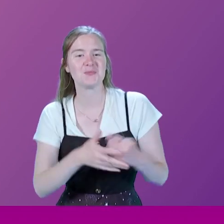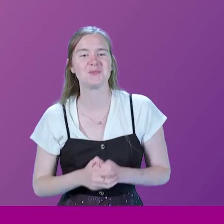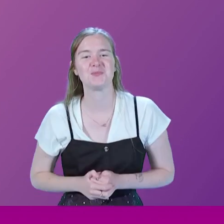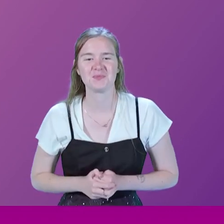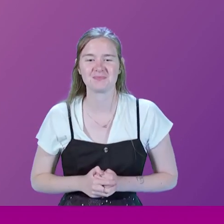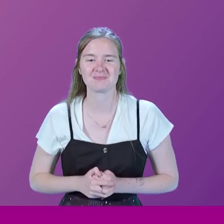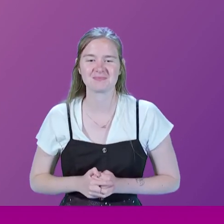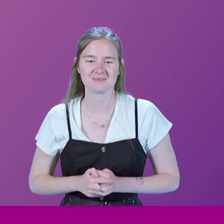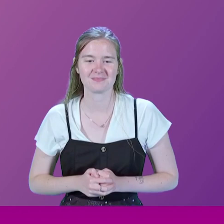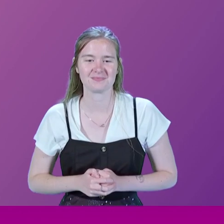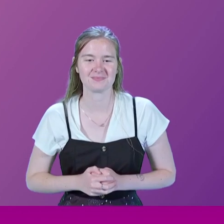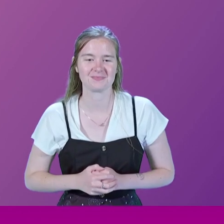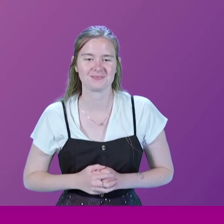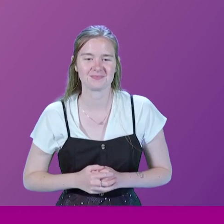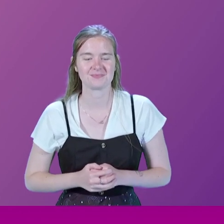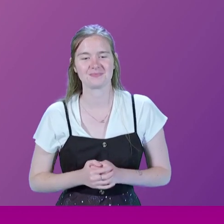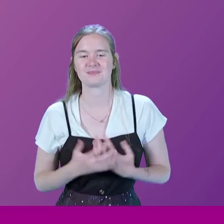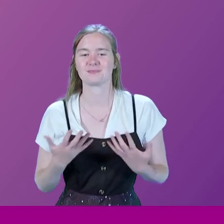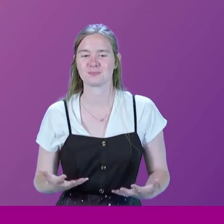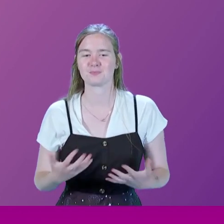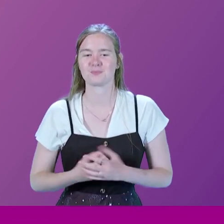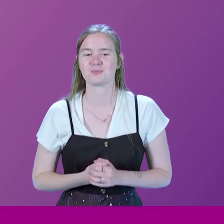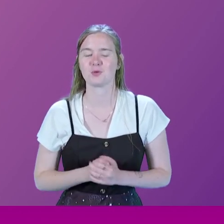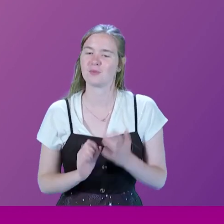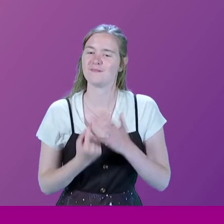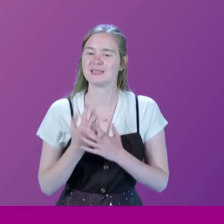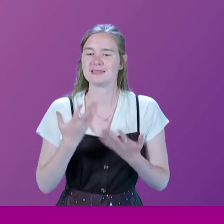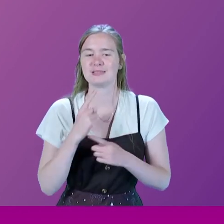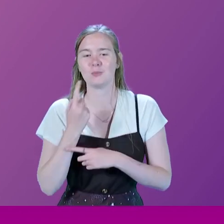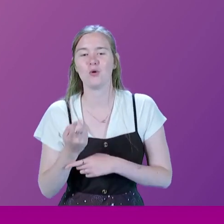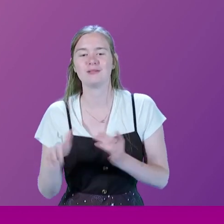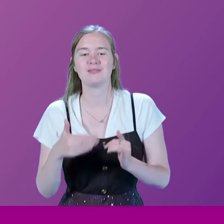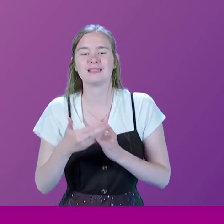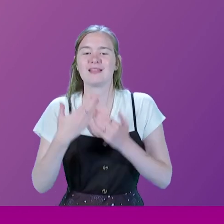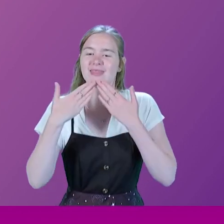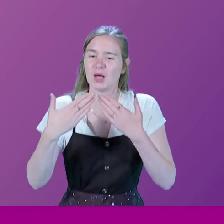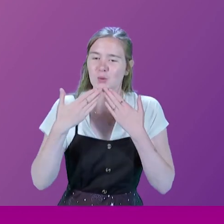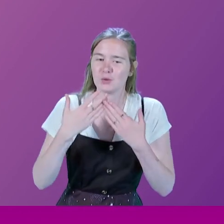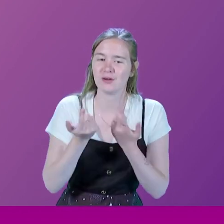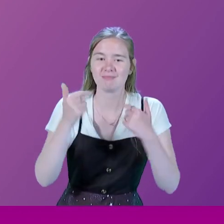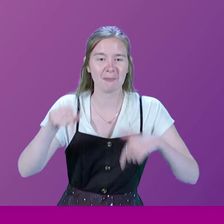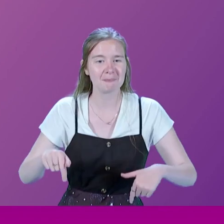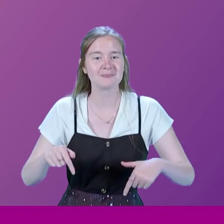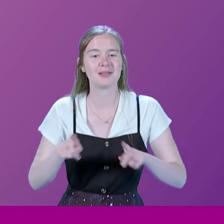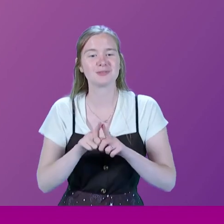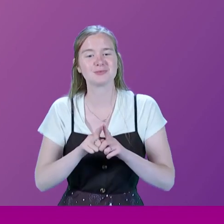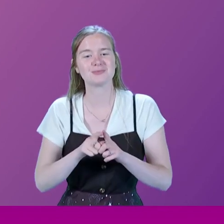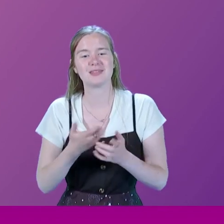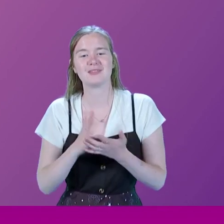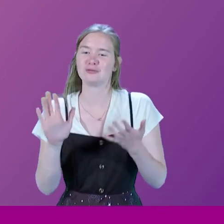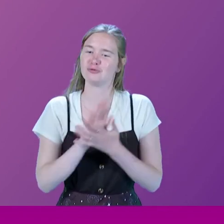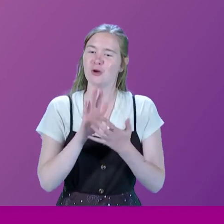attract you to events later today or tomorrow. And lastly, would just say thank you very much for coming along and have a very